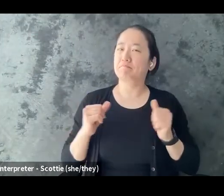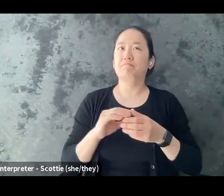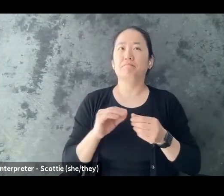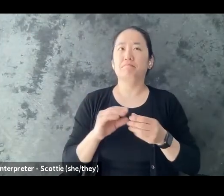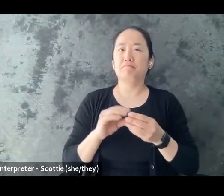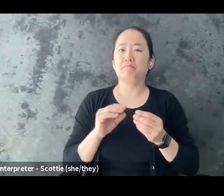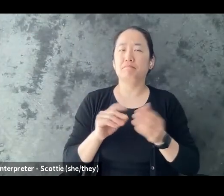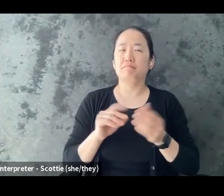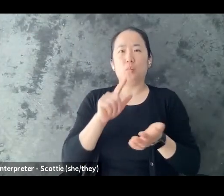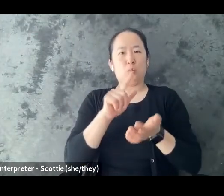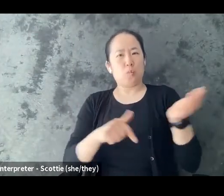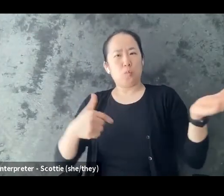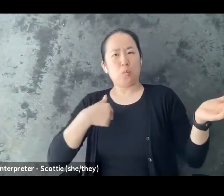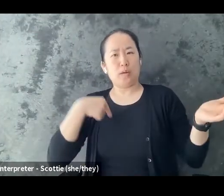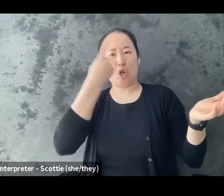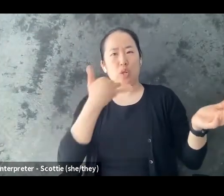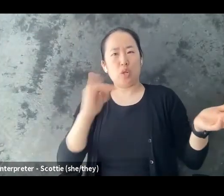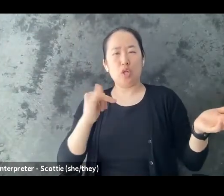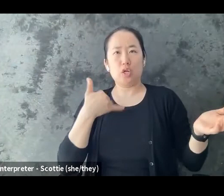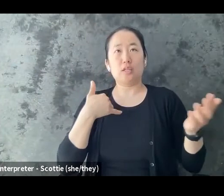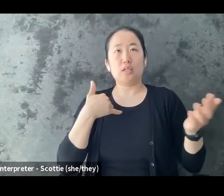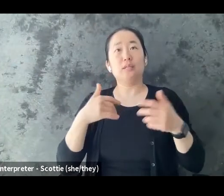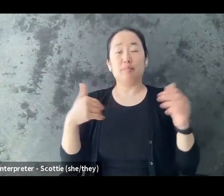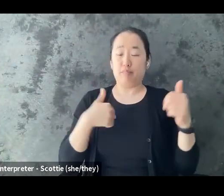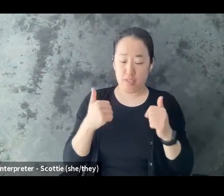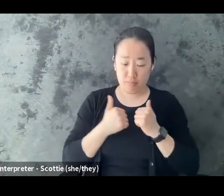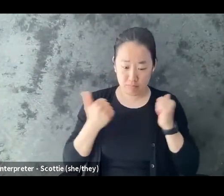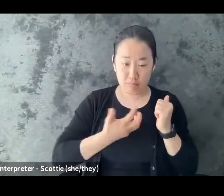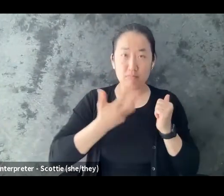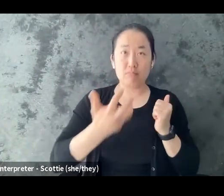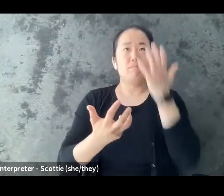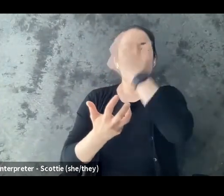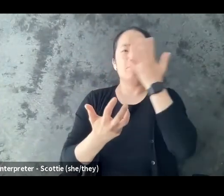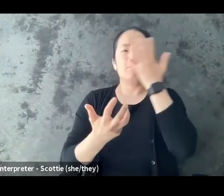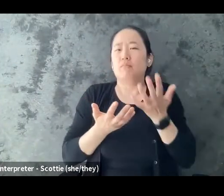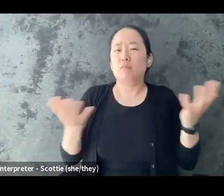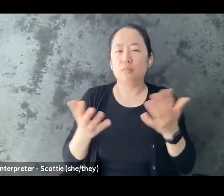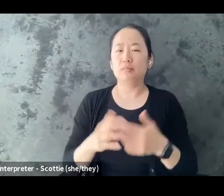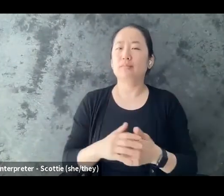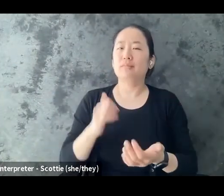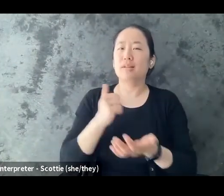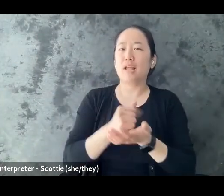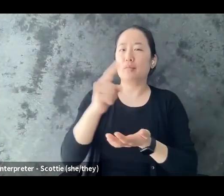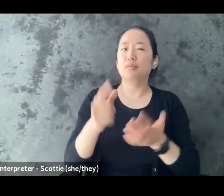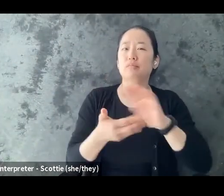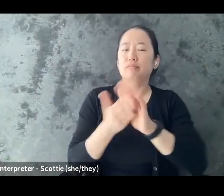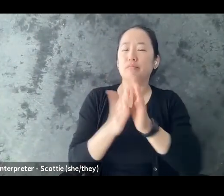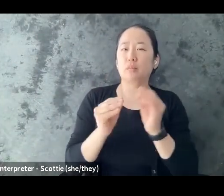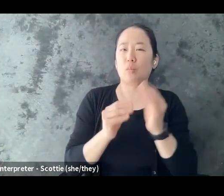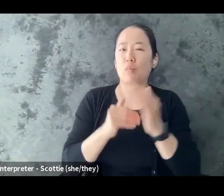words out loud and that can be kind of a little bit of desensitization too where you're not it's not as a scary